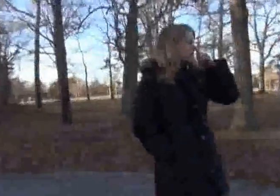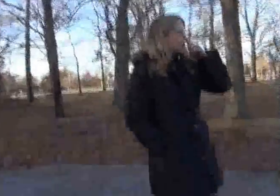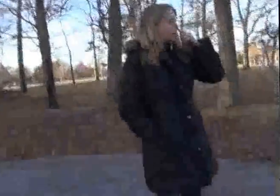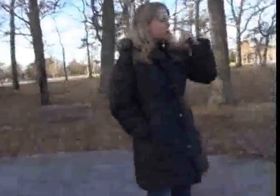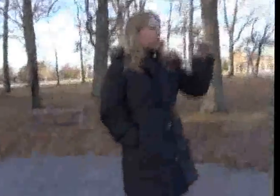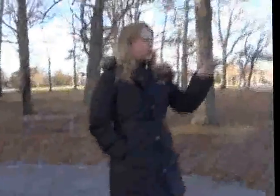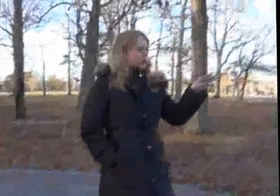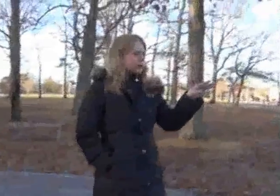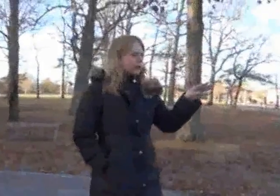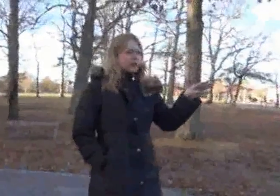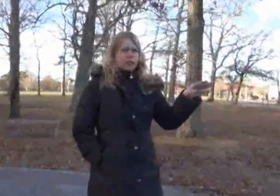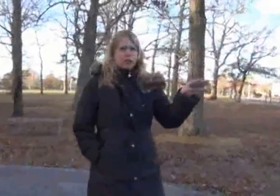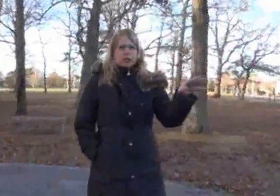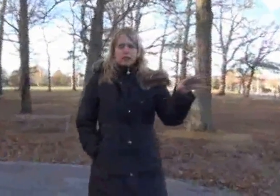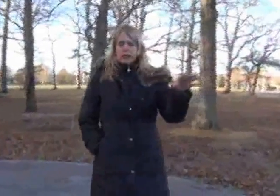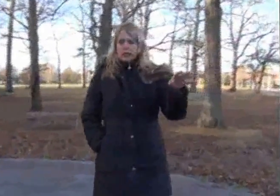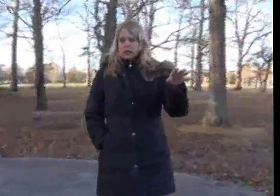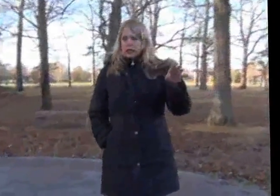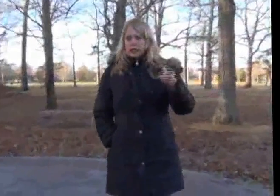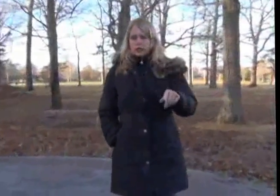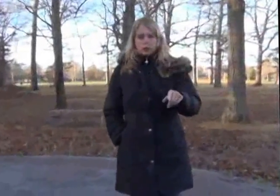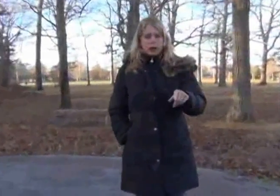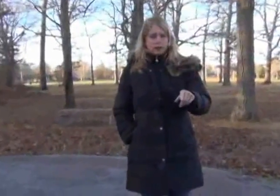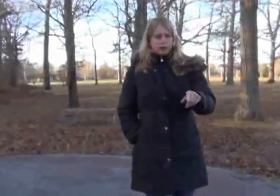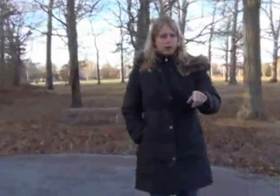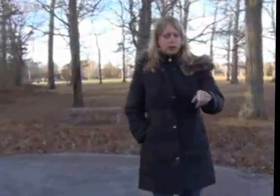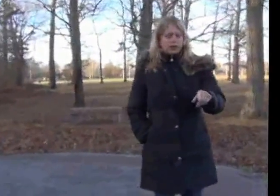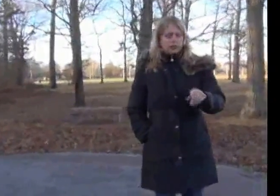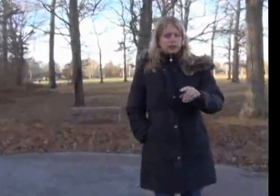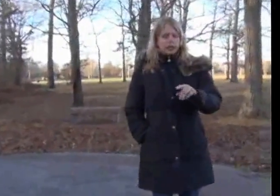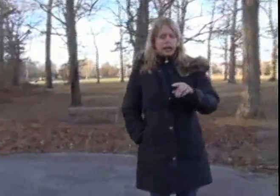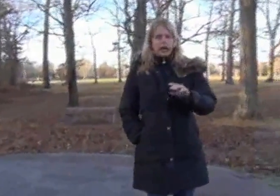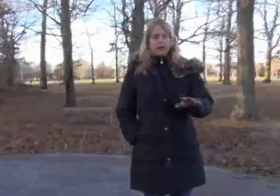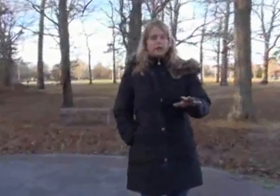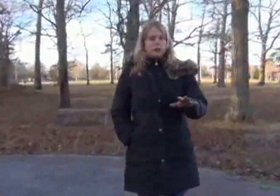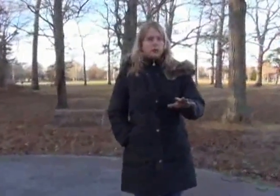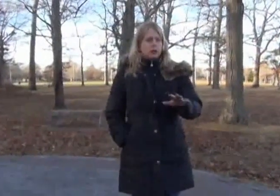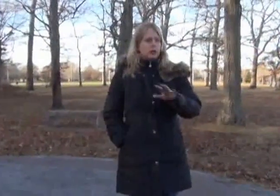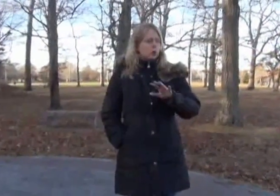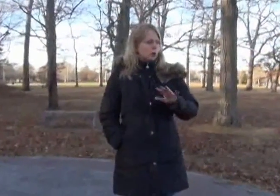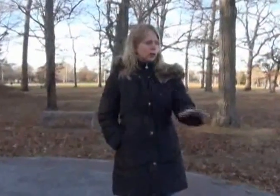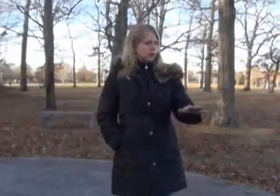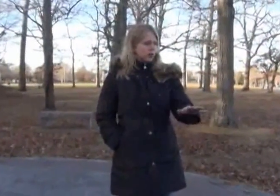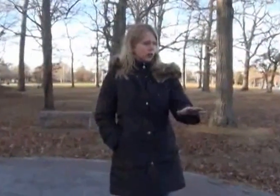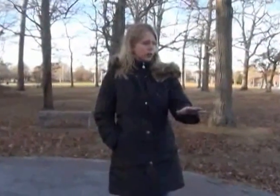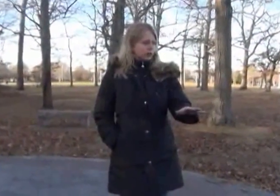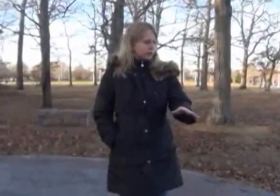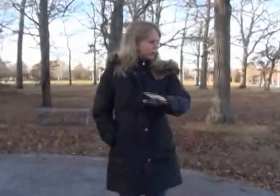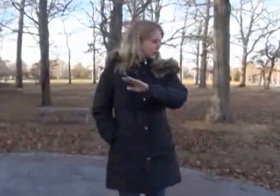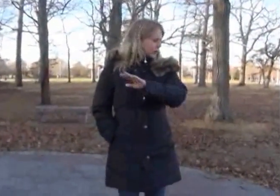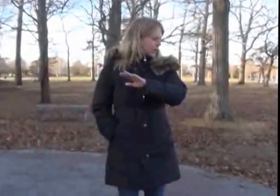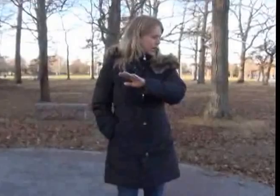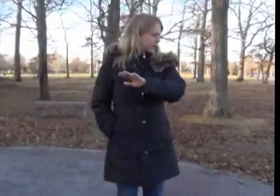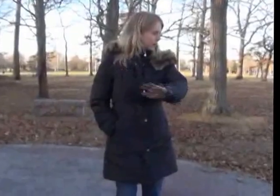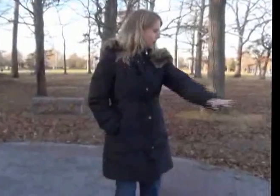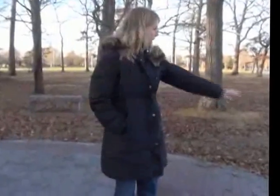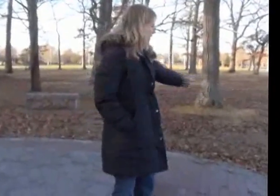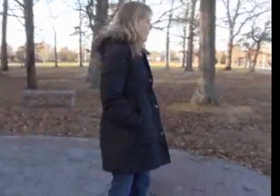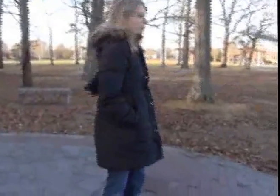in the last 20, 25 years in New Bedford. He is an absolute incredible artist. And the city of New